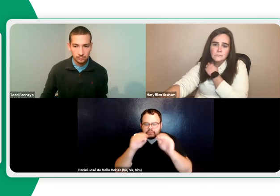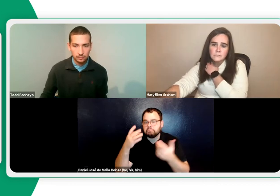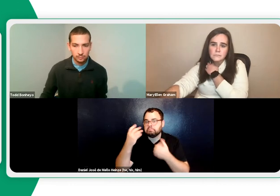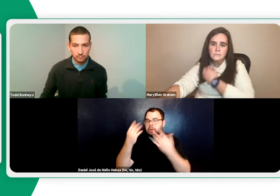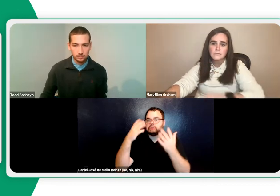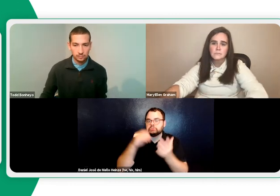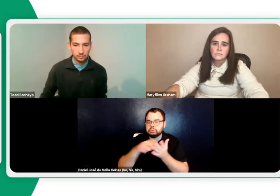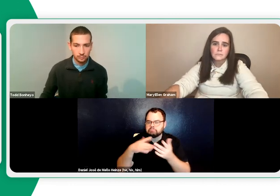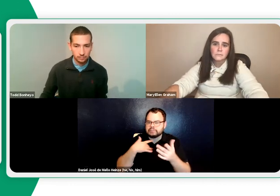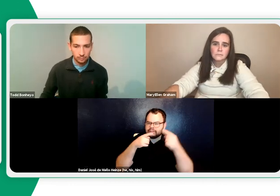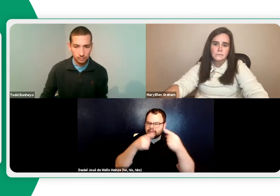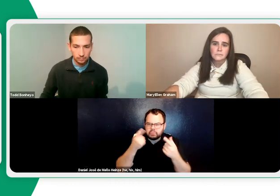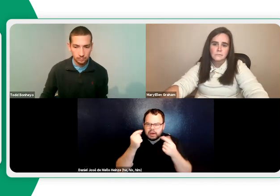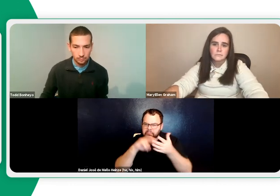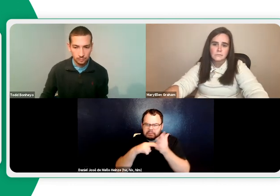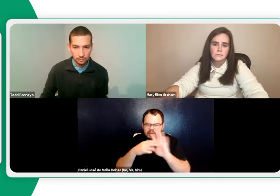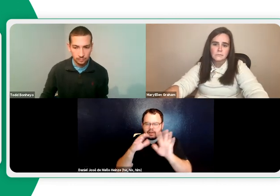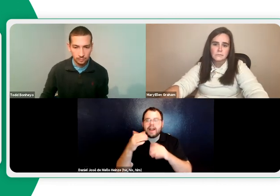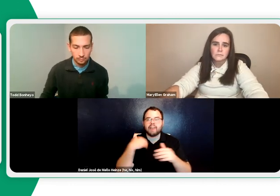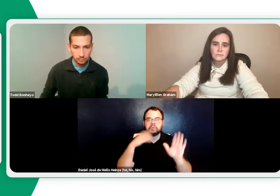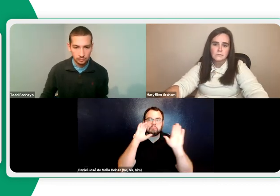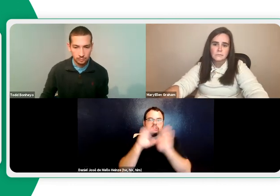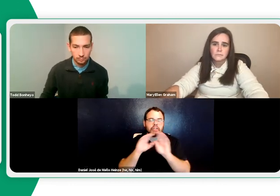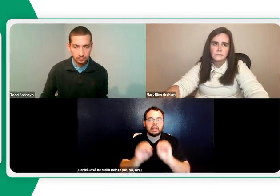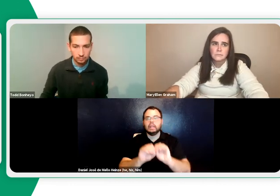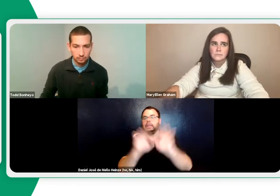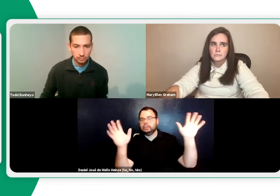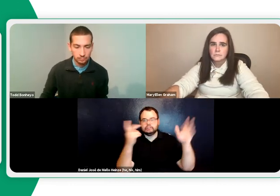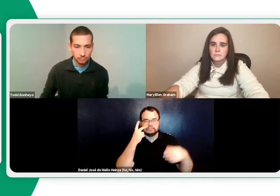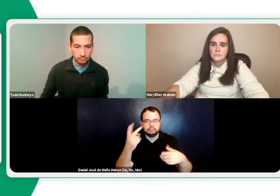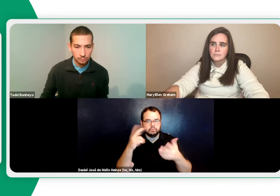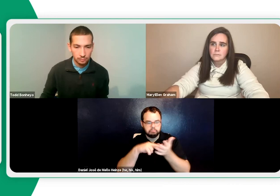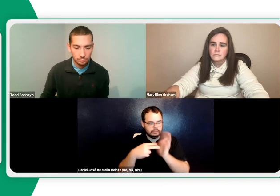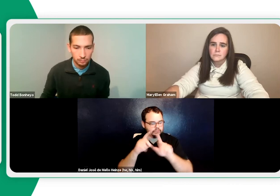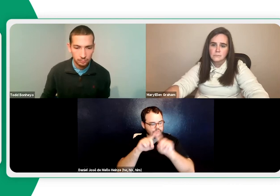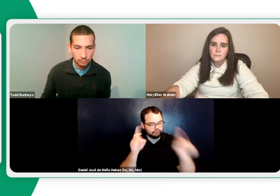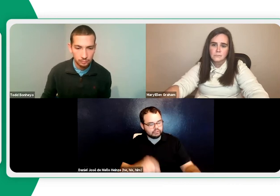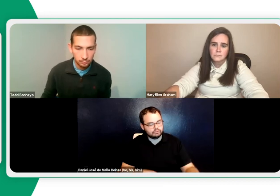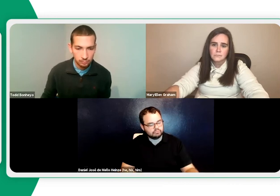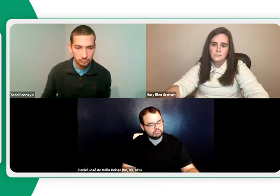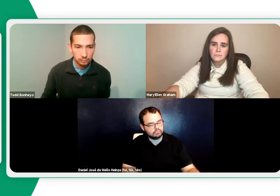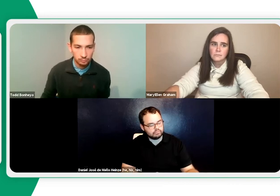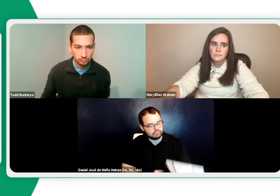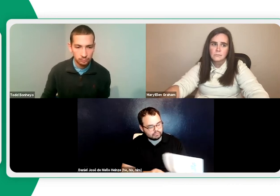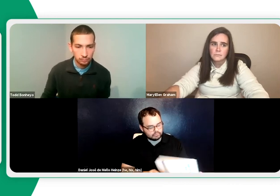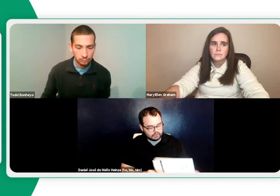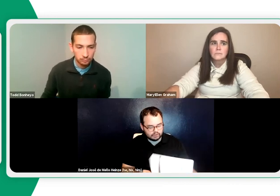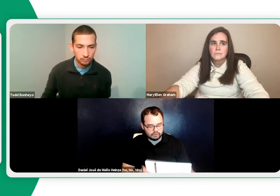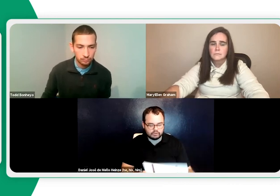Many people don't understand or students understand. They don't understand what that is, and they struggle with the concept. They have pictures here that really